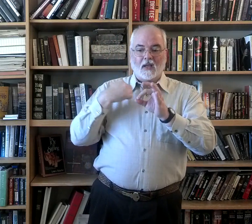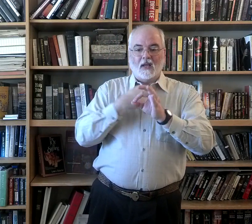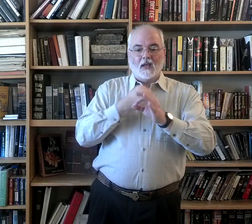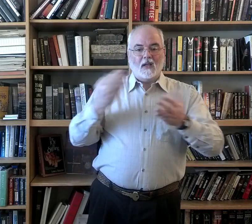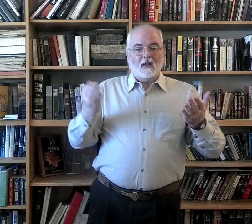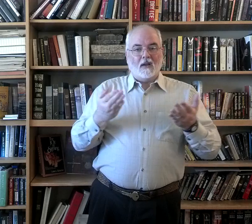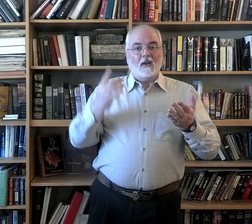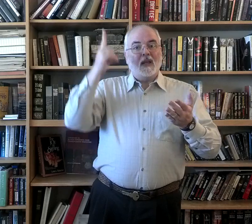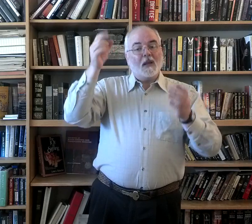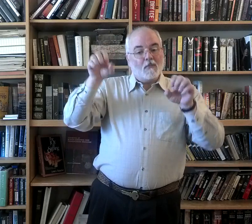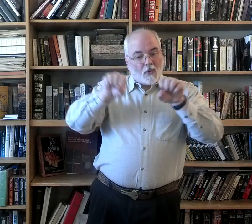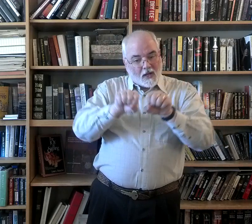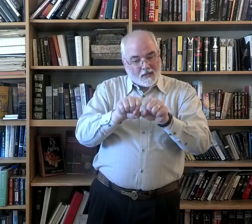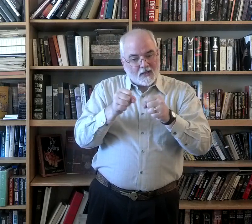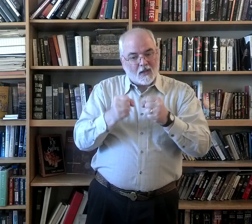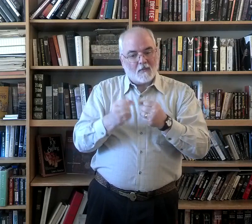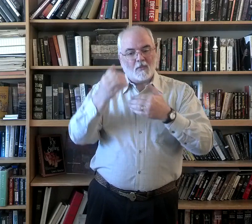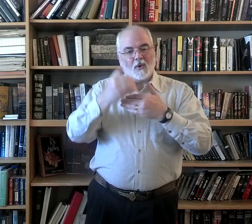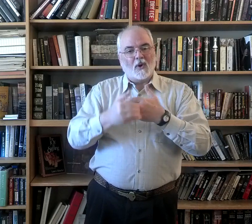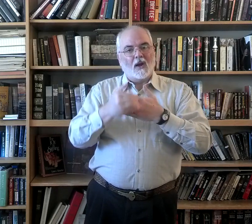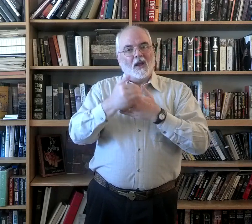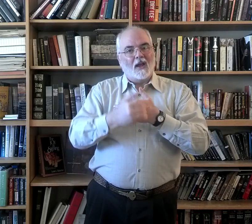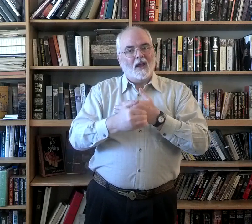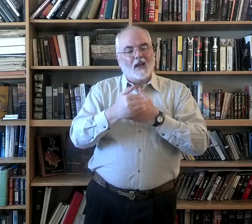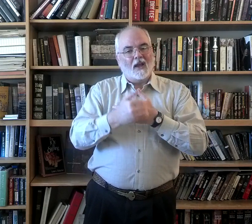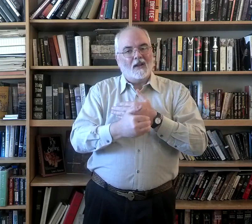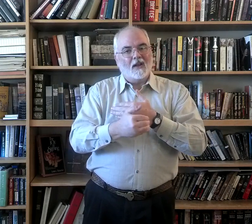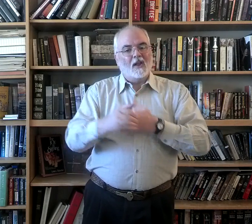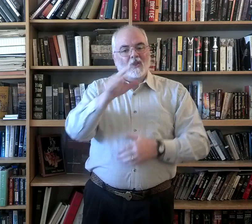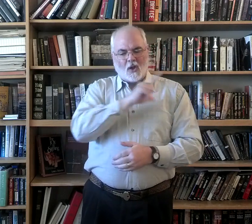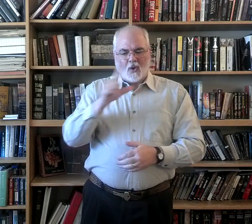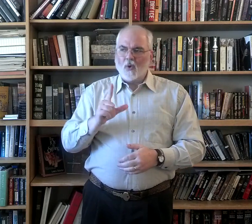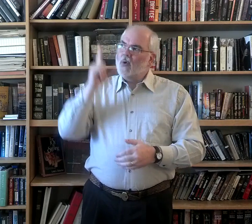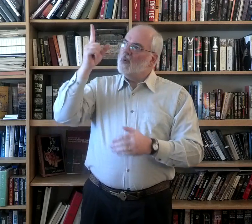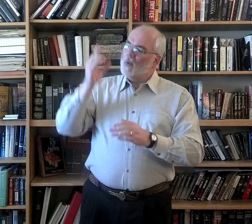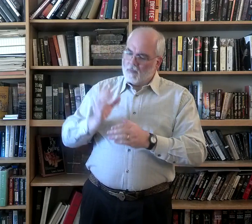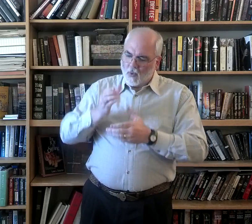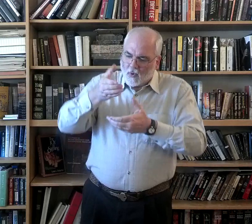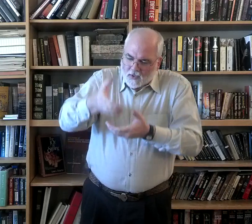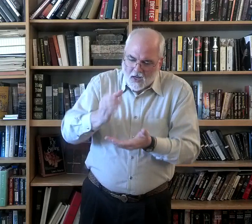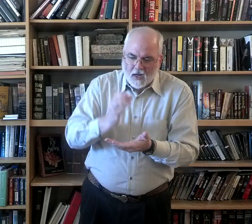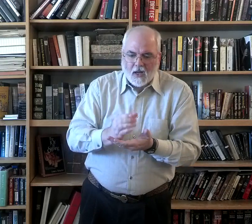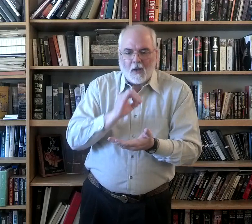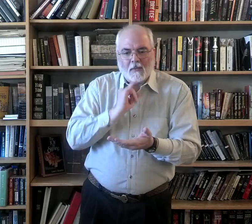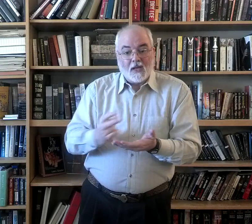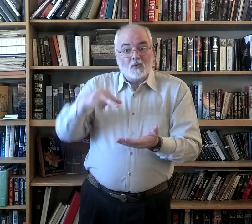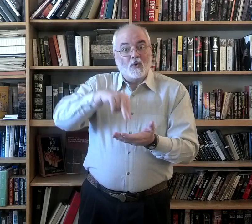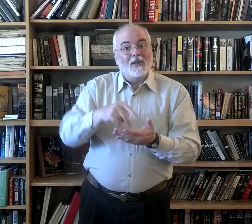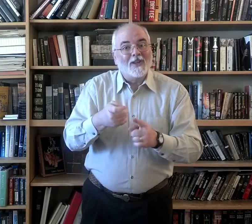He breaks the bread. The Lord who pours the cup is risen